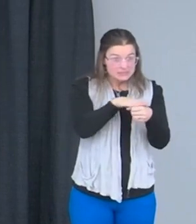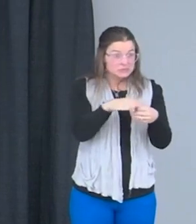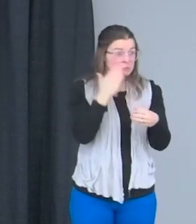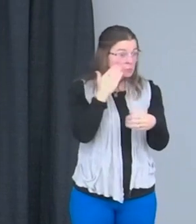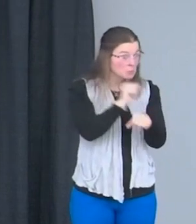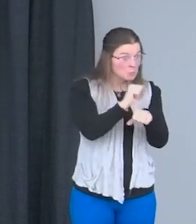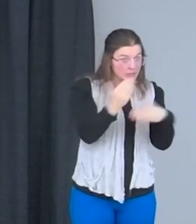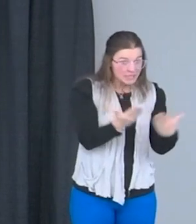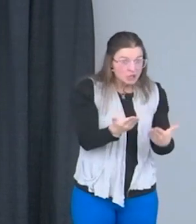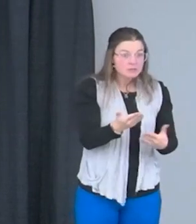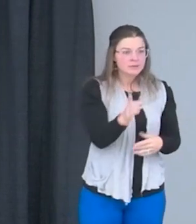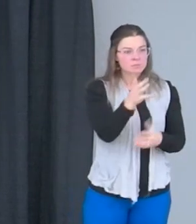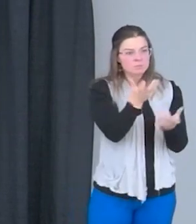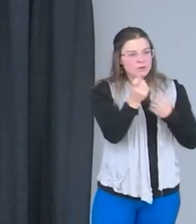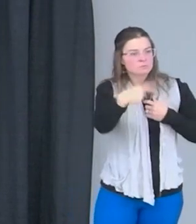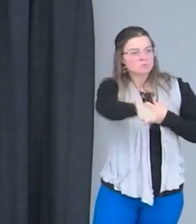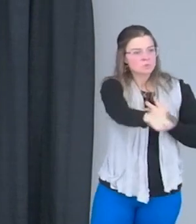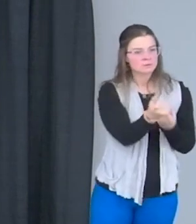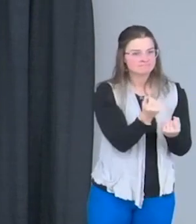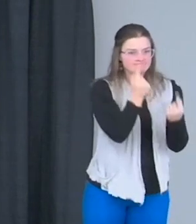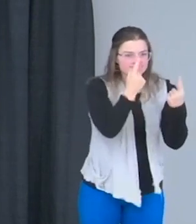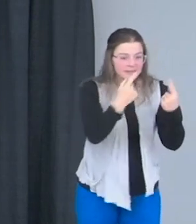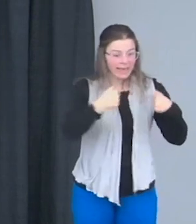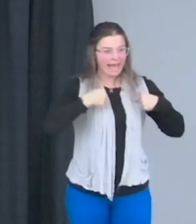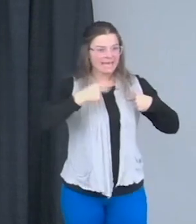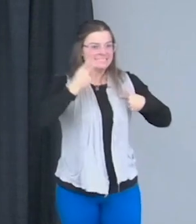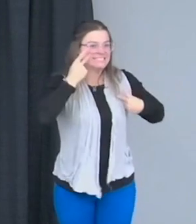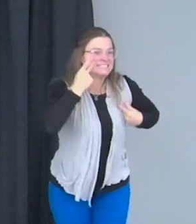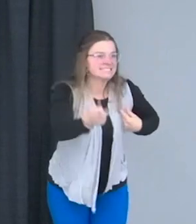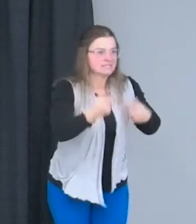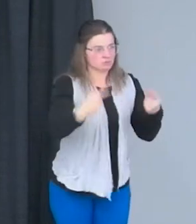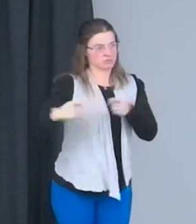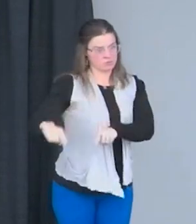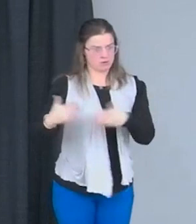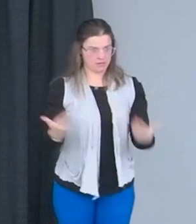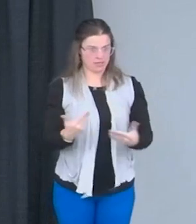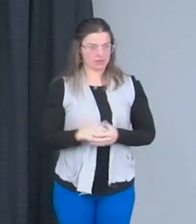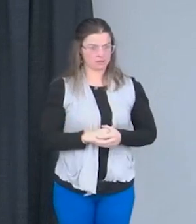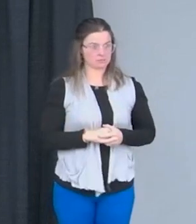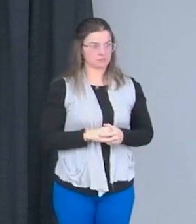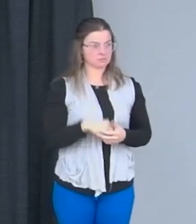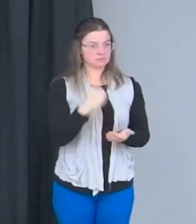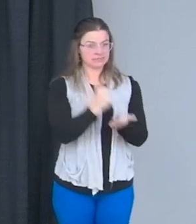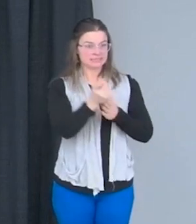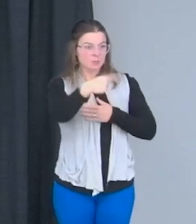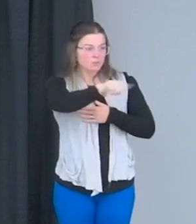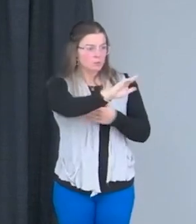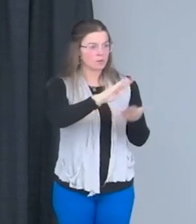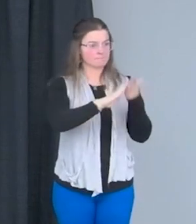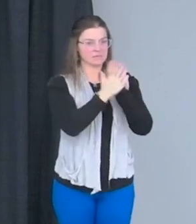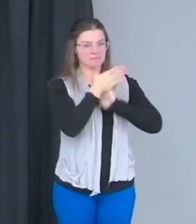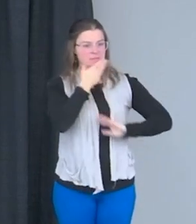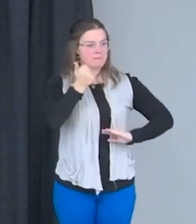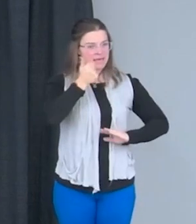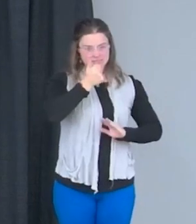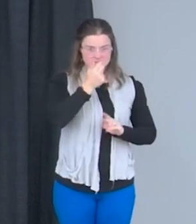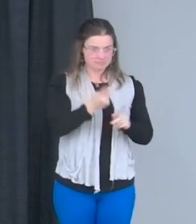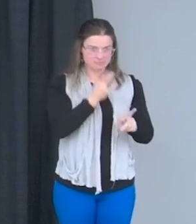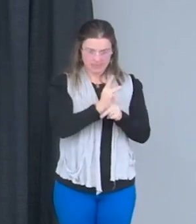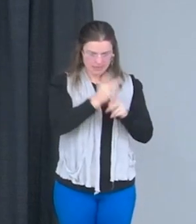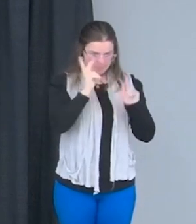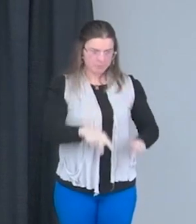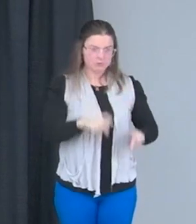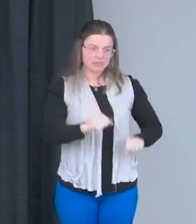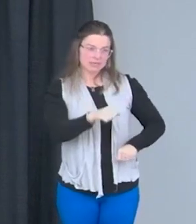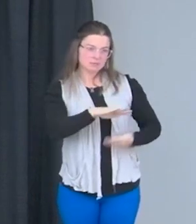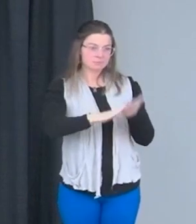I see what is happening here and I hope that, you know, it is helping you grow into the best version of yourself and really